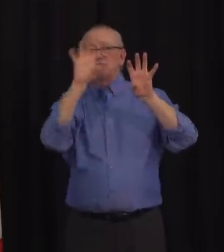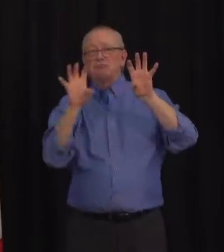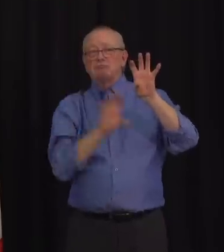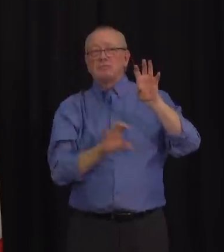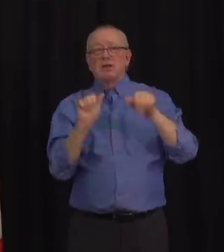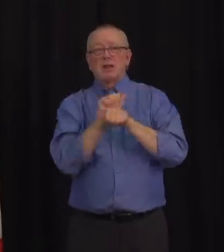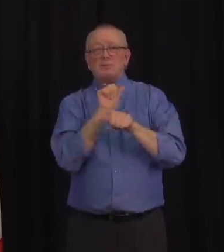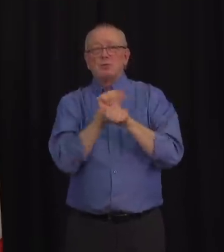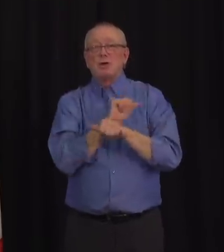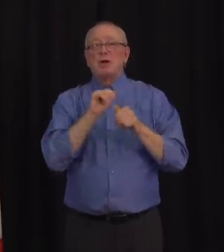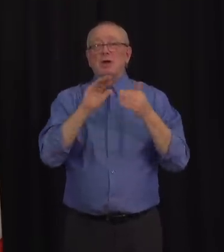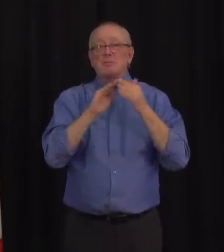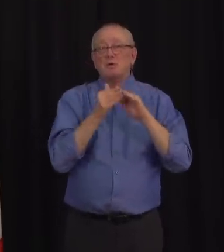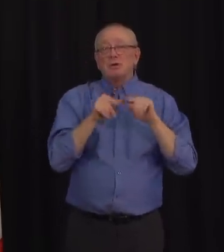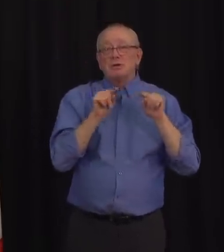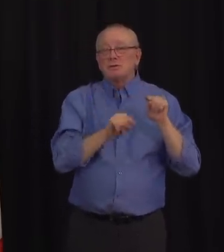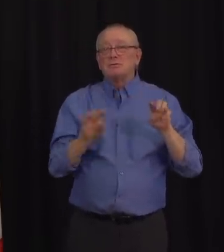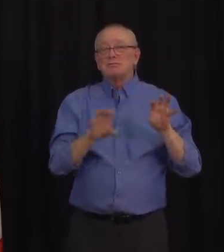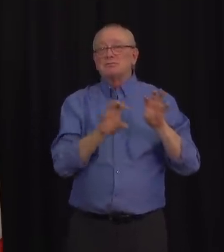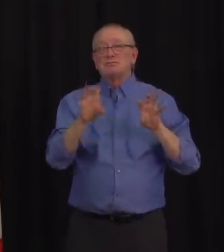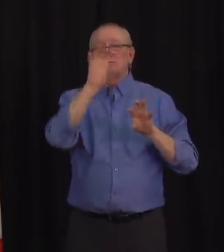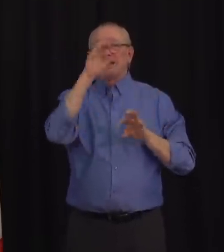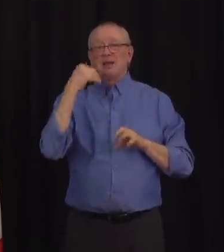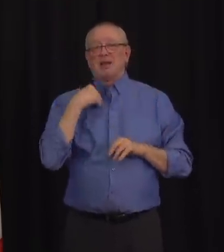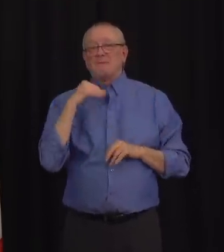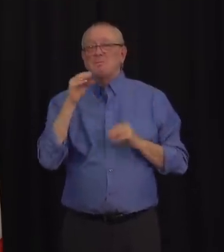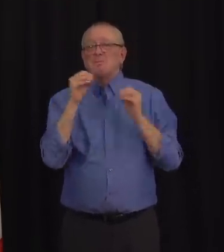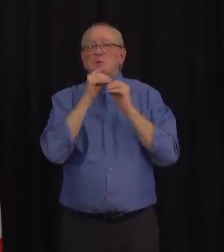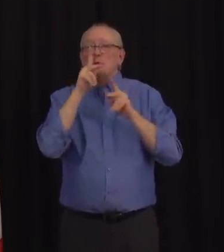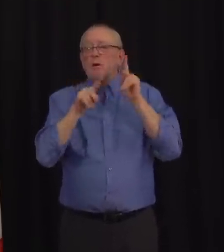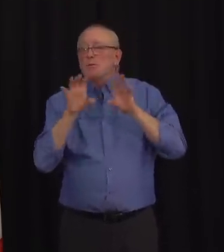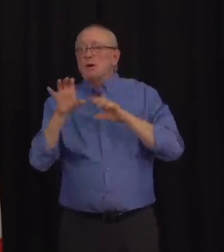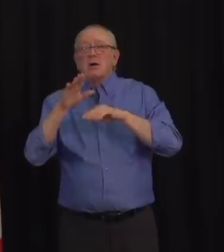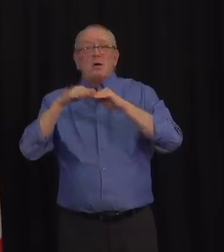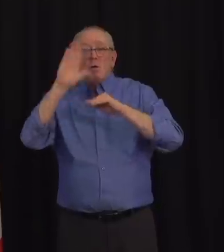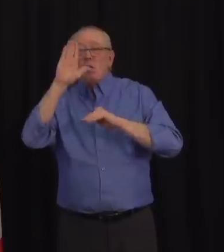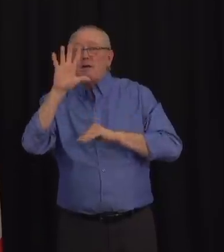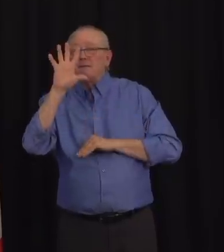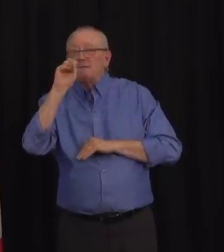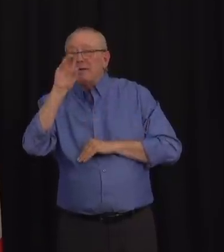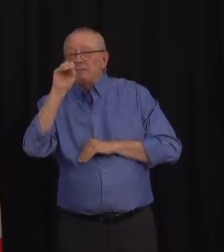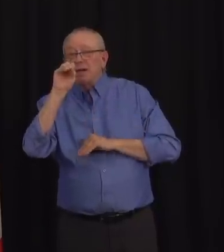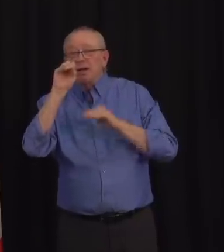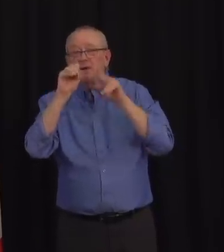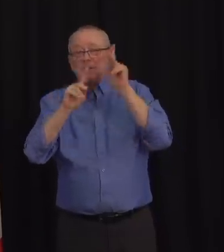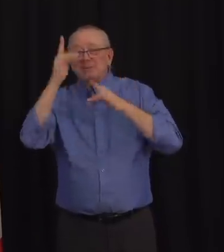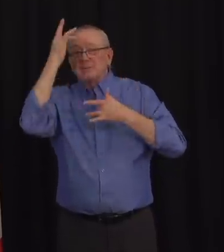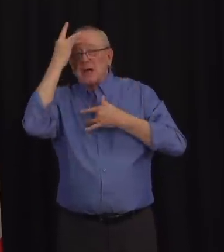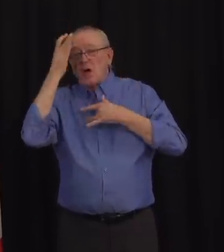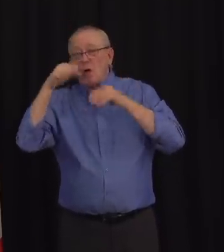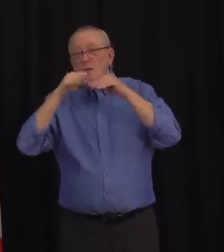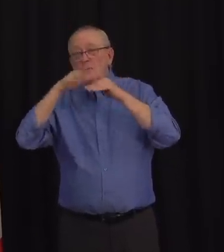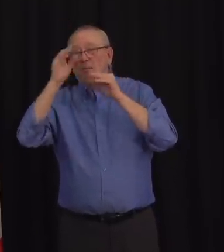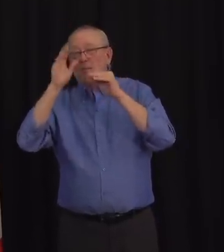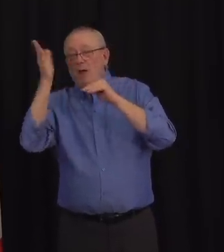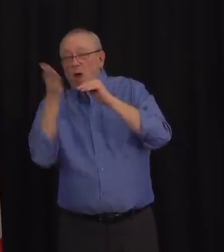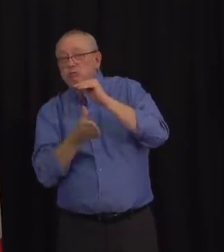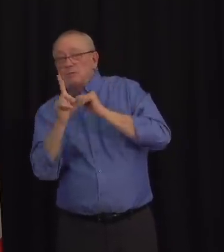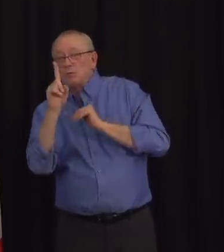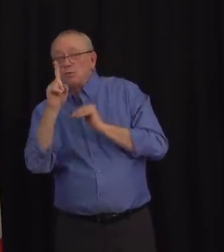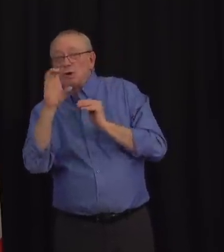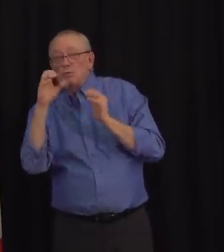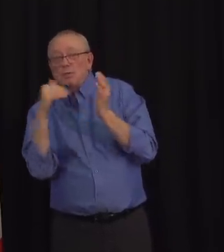50 or more active cases per 100,000, places of worship are restricted to a maximum of one-third of normal